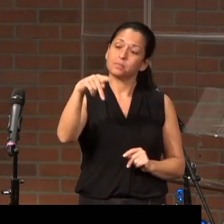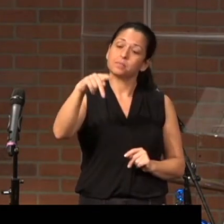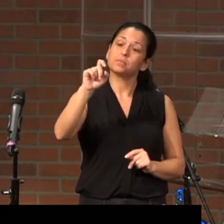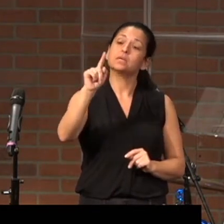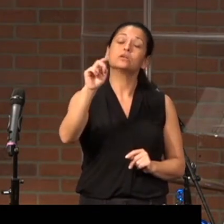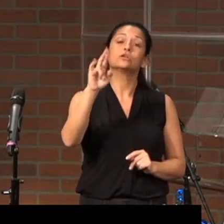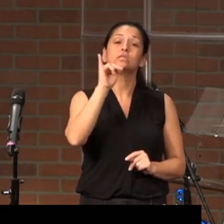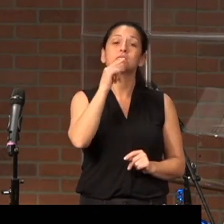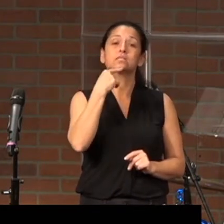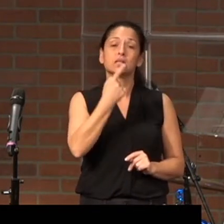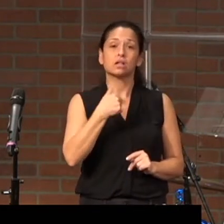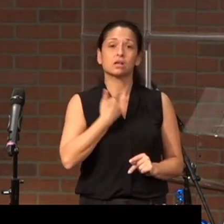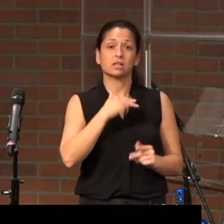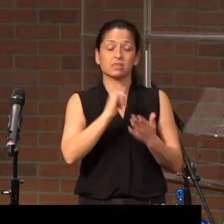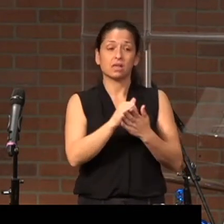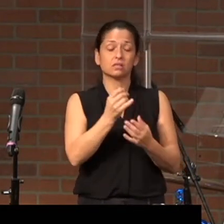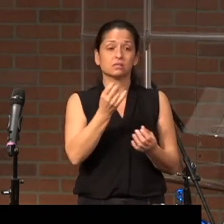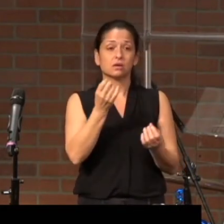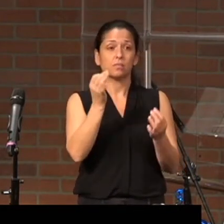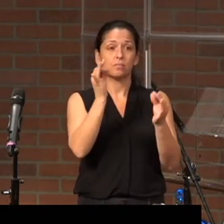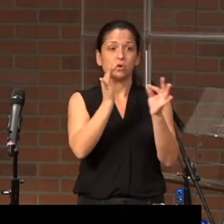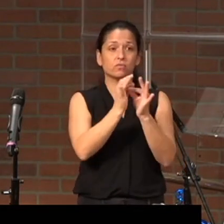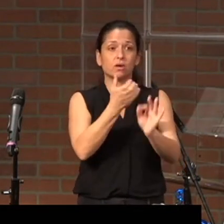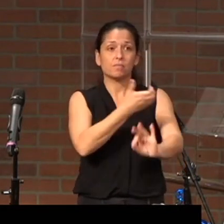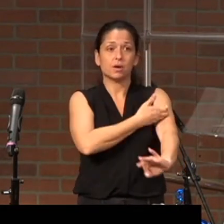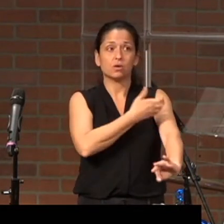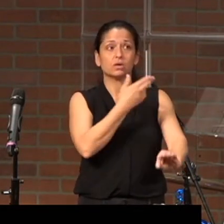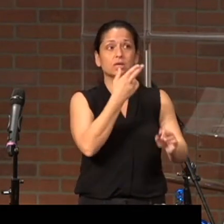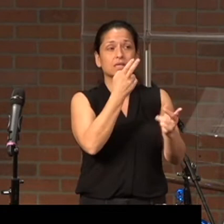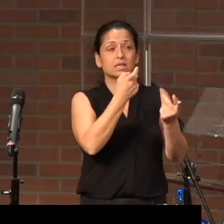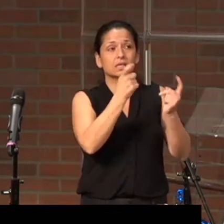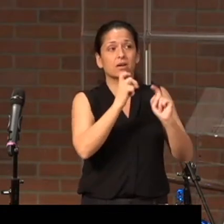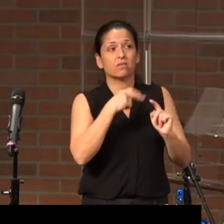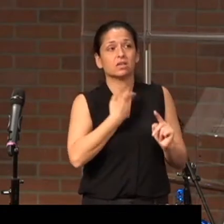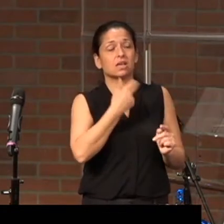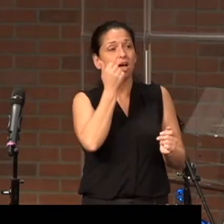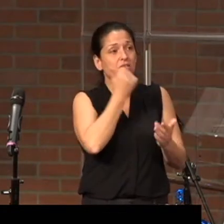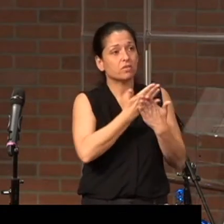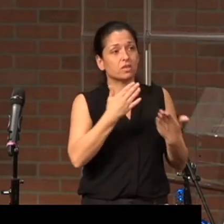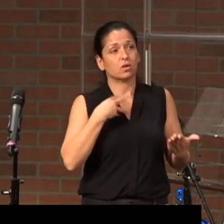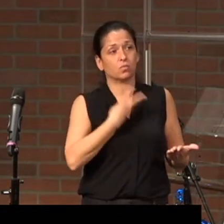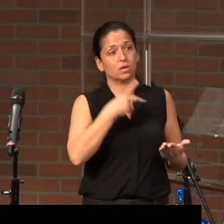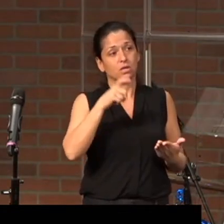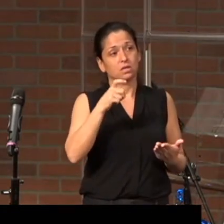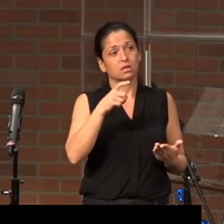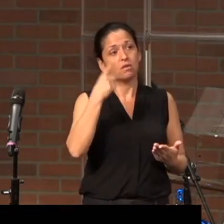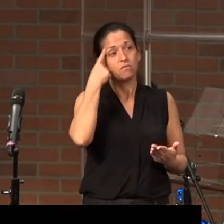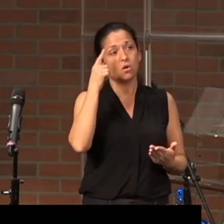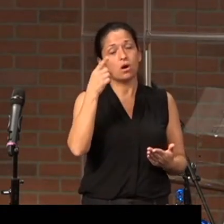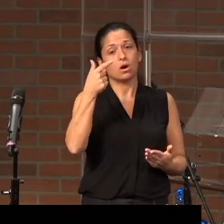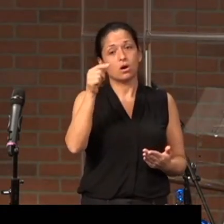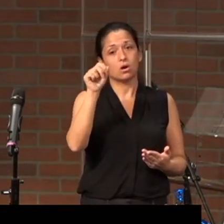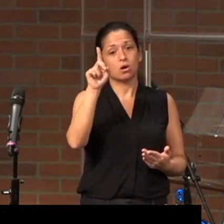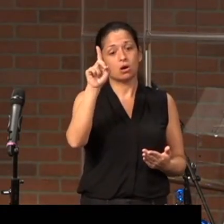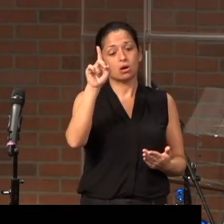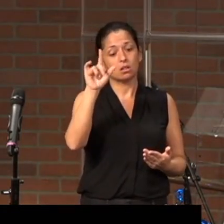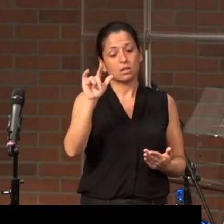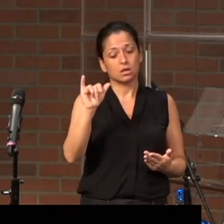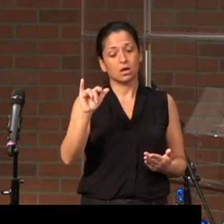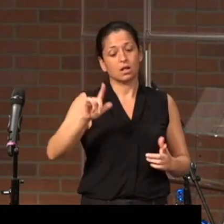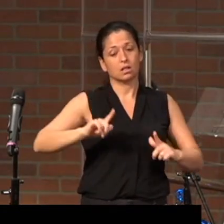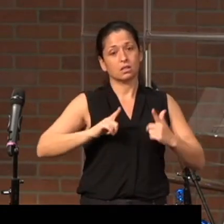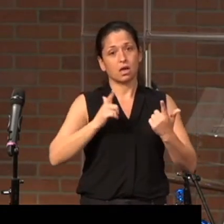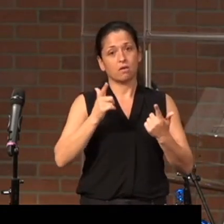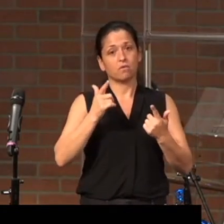divine power has given us everything that we need for a godly life through our knowledge of him. And specifically,